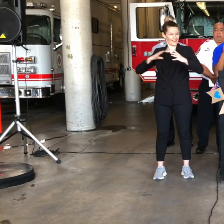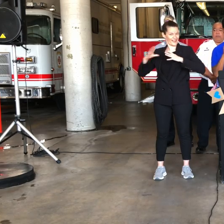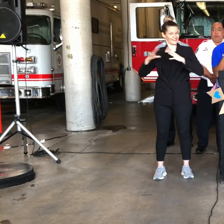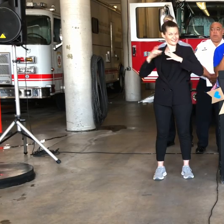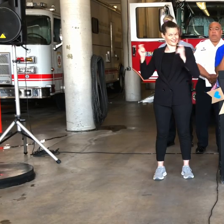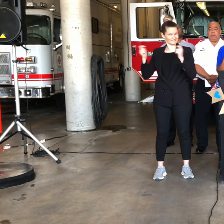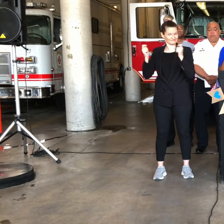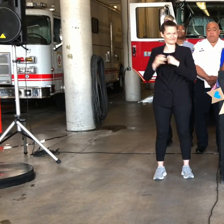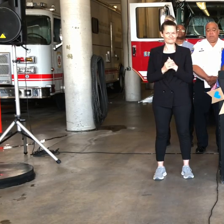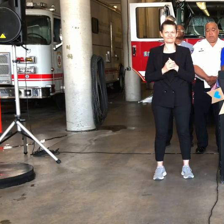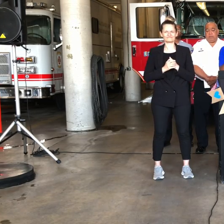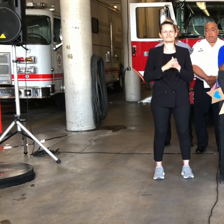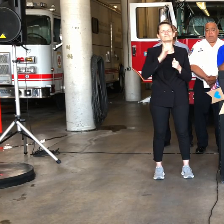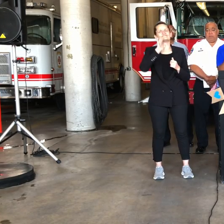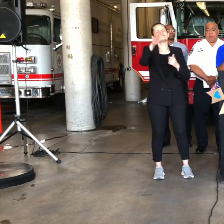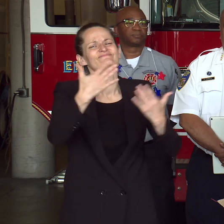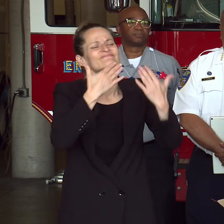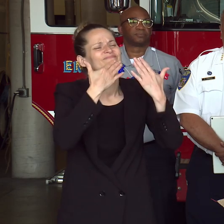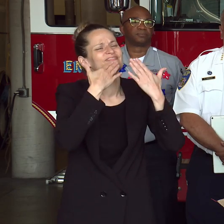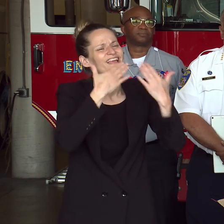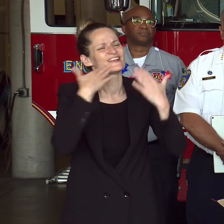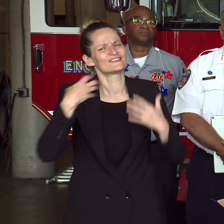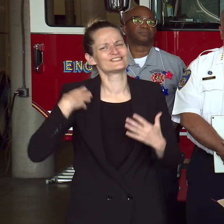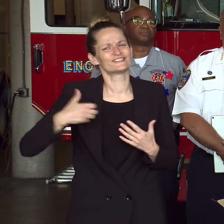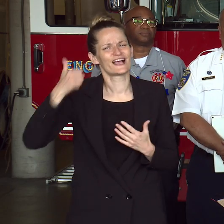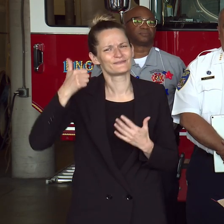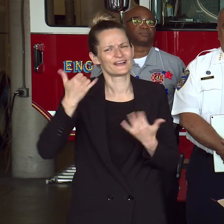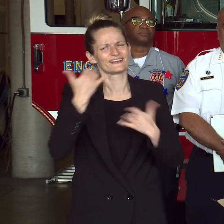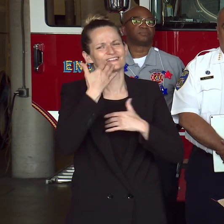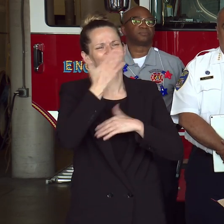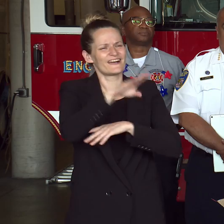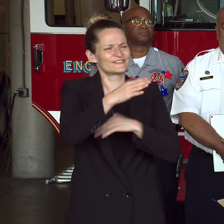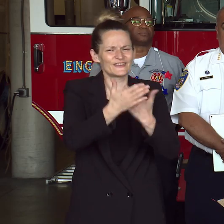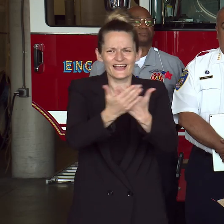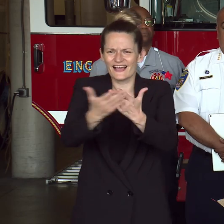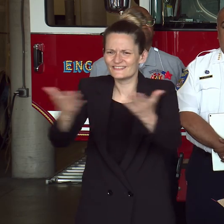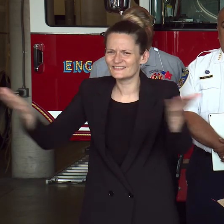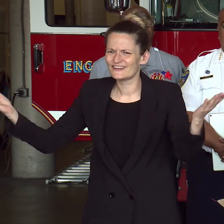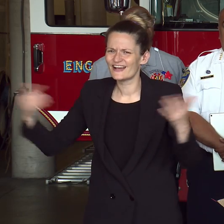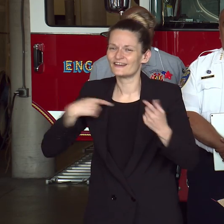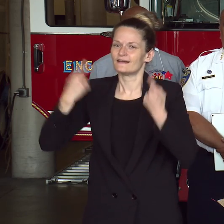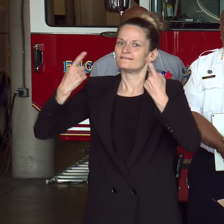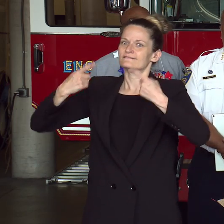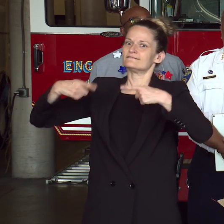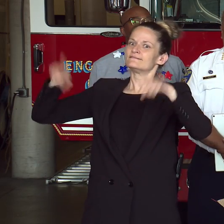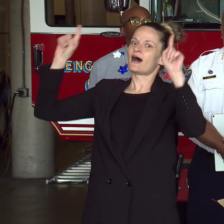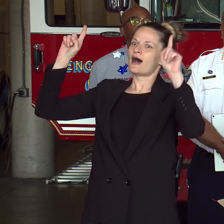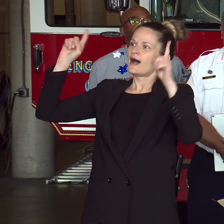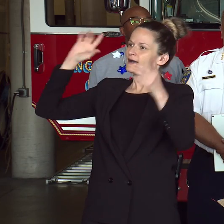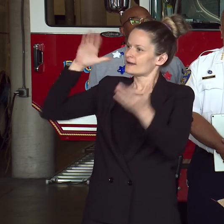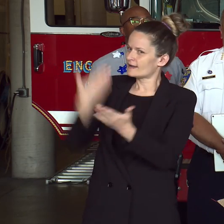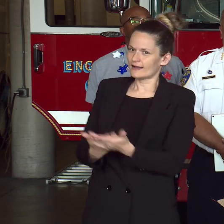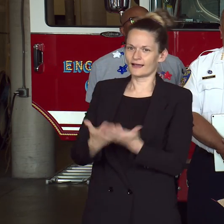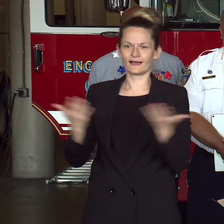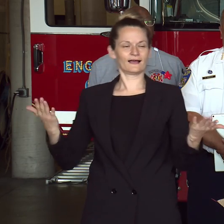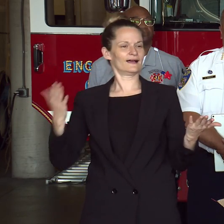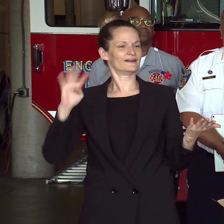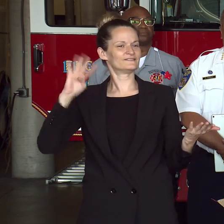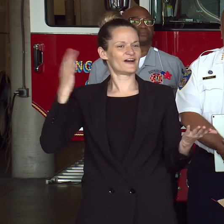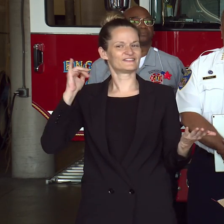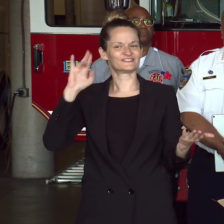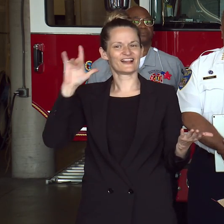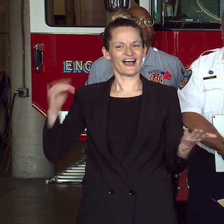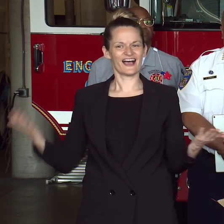Thank you, Mr. Chief, and good afternoon, everyone. We have finally made it to the 4th of July holiday here in